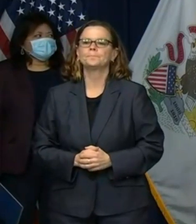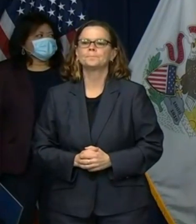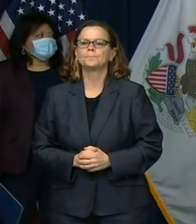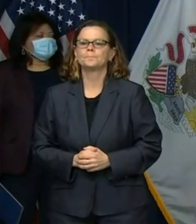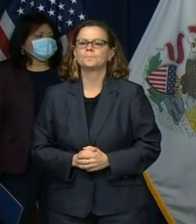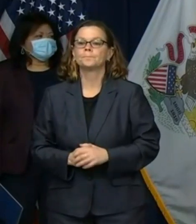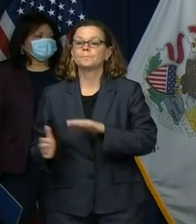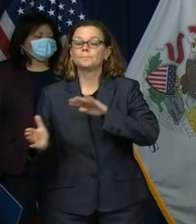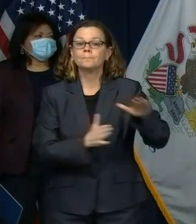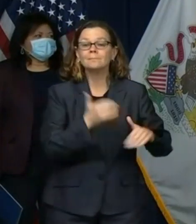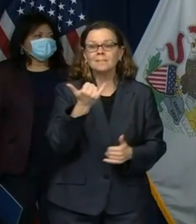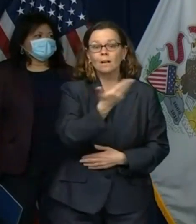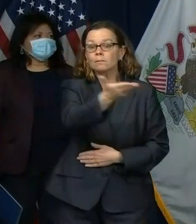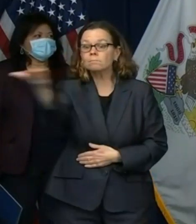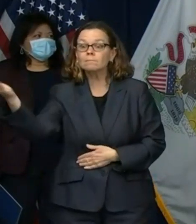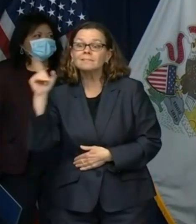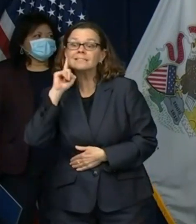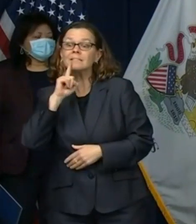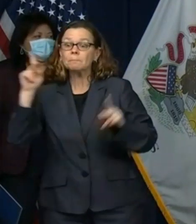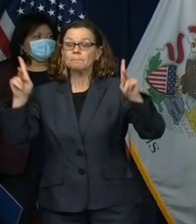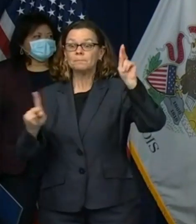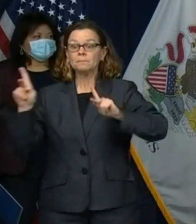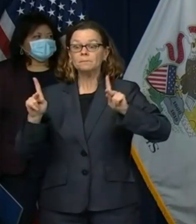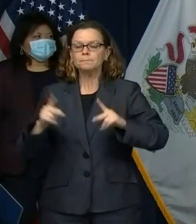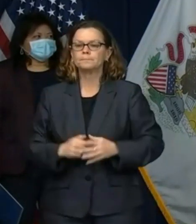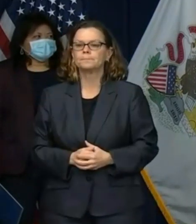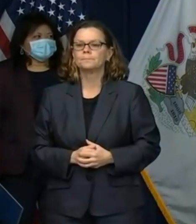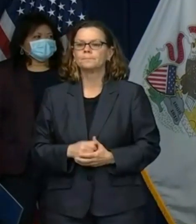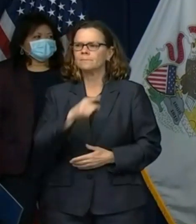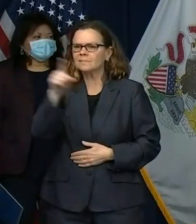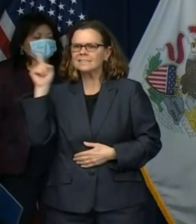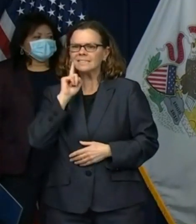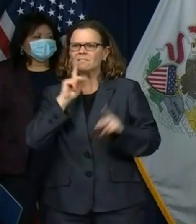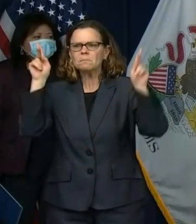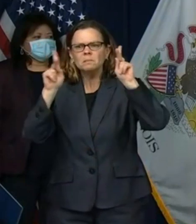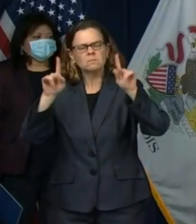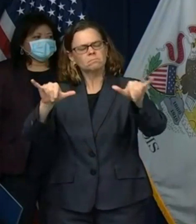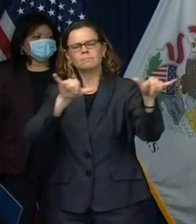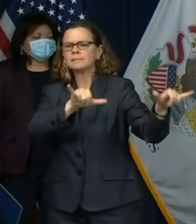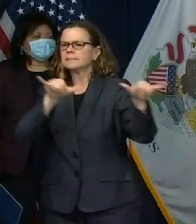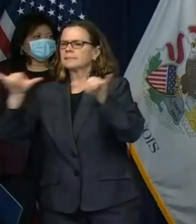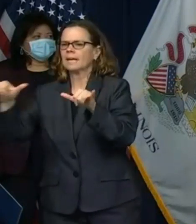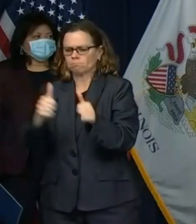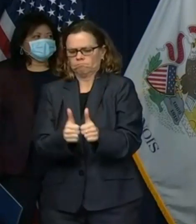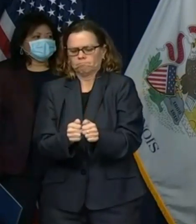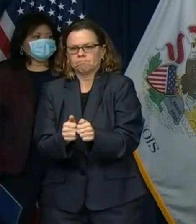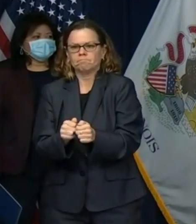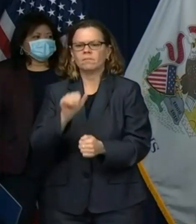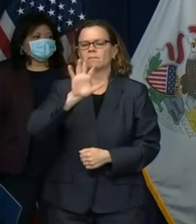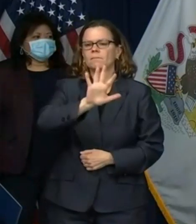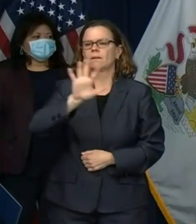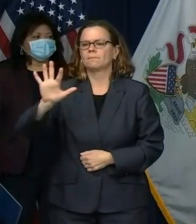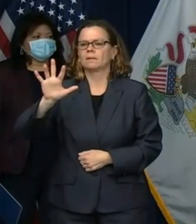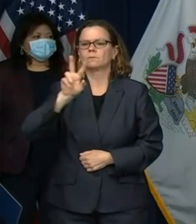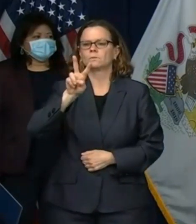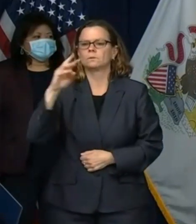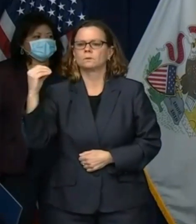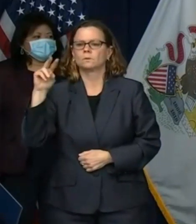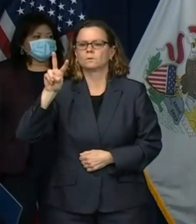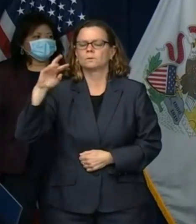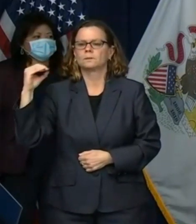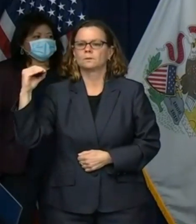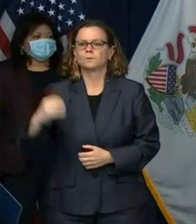deaf community the texting feature remains the same but our mental health centers have an